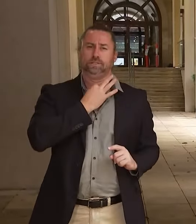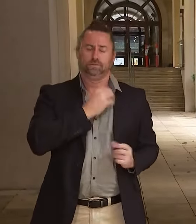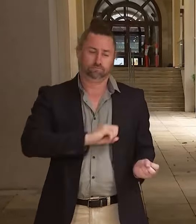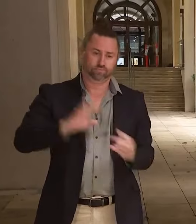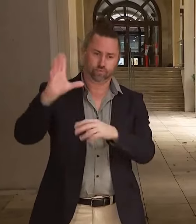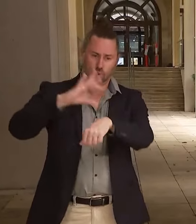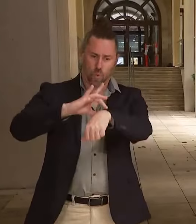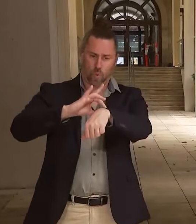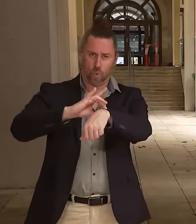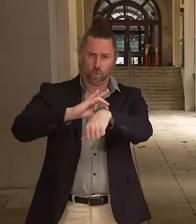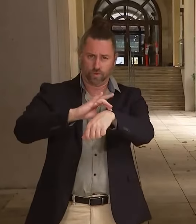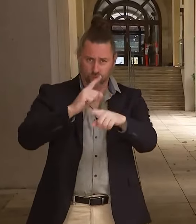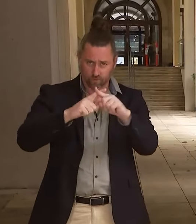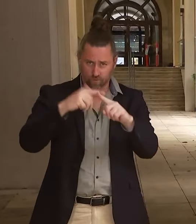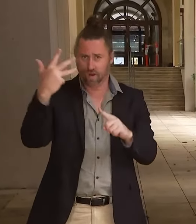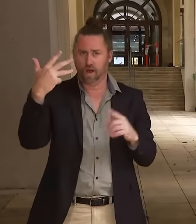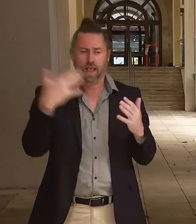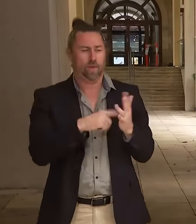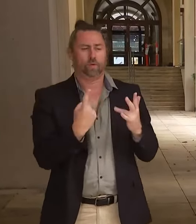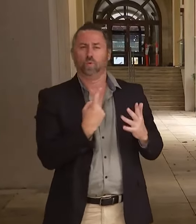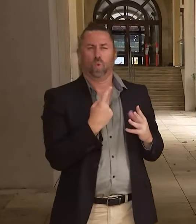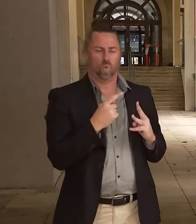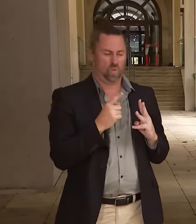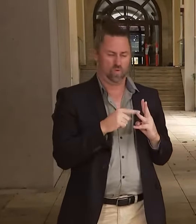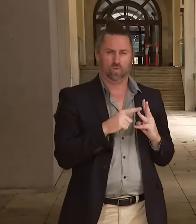Yes. Yes, that's right.